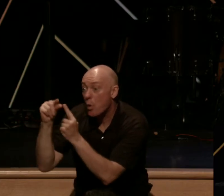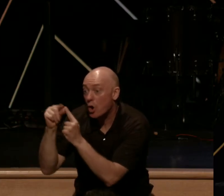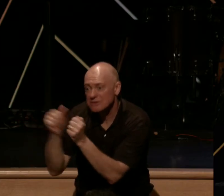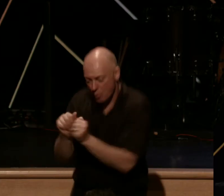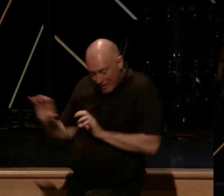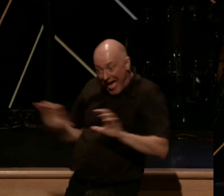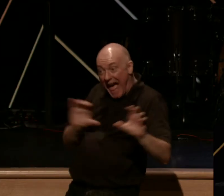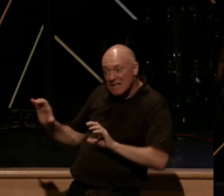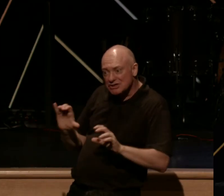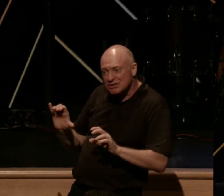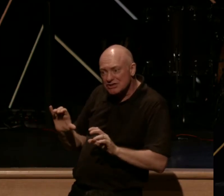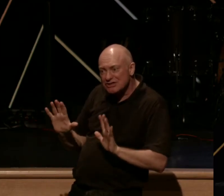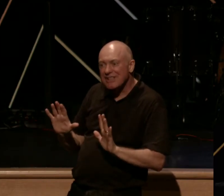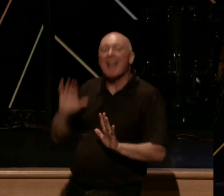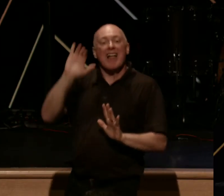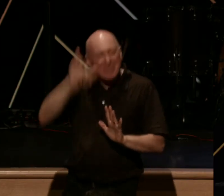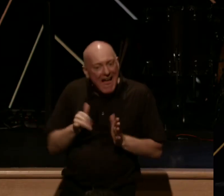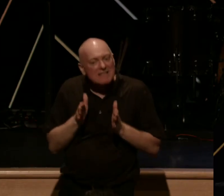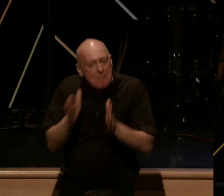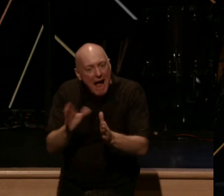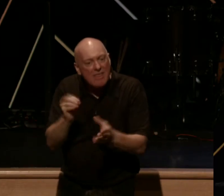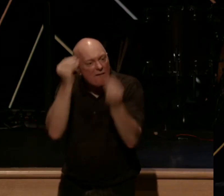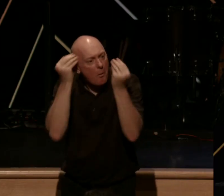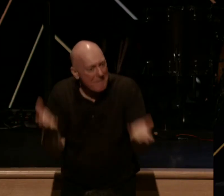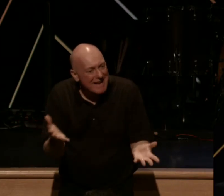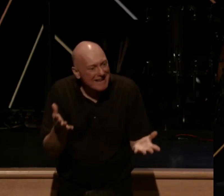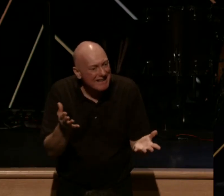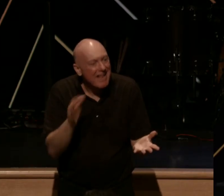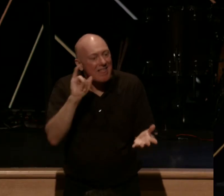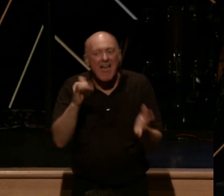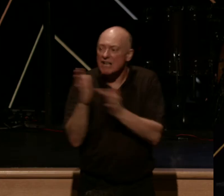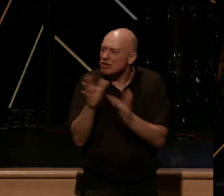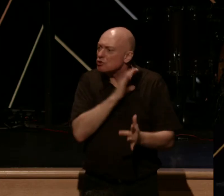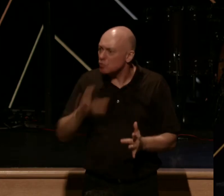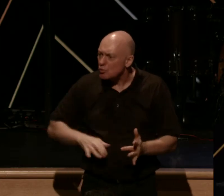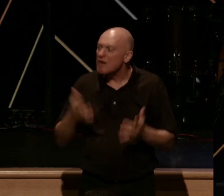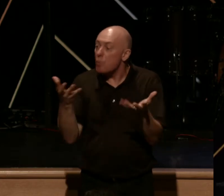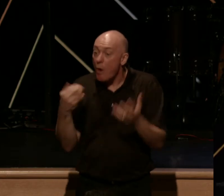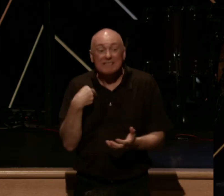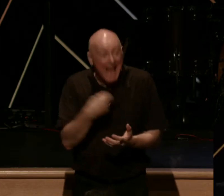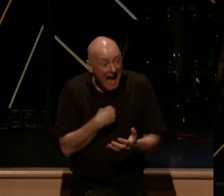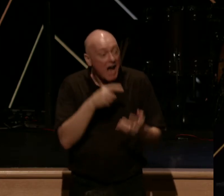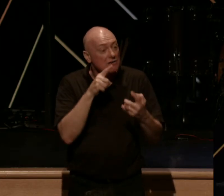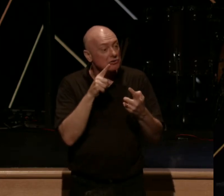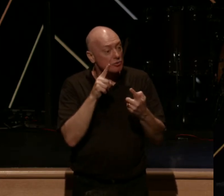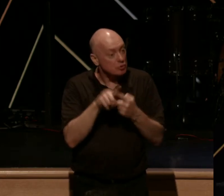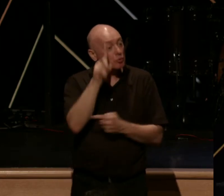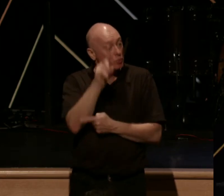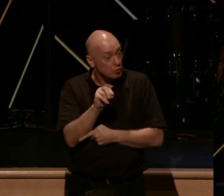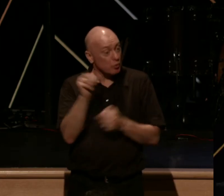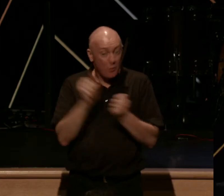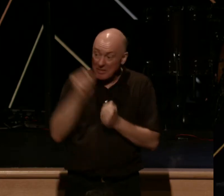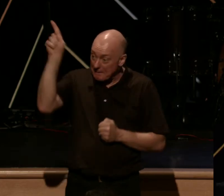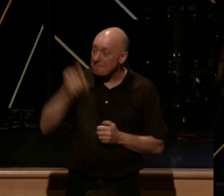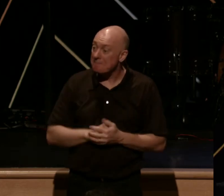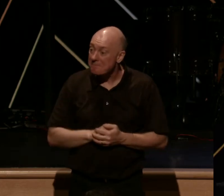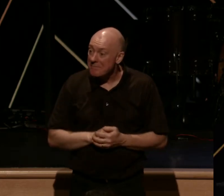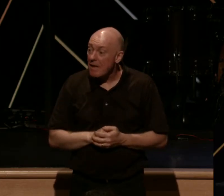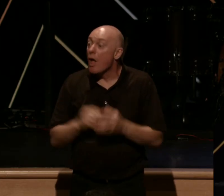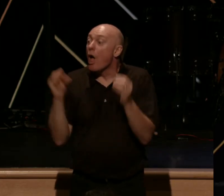actions. This is the path of obedience that Jesus Christ wants us to walk with him. And the more that this